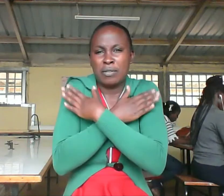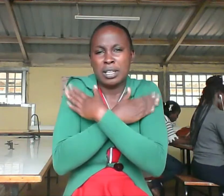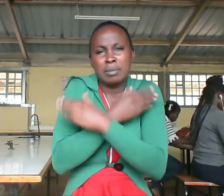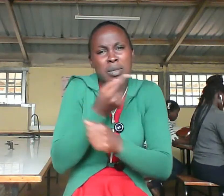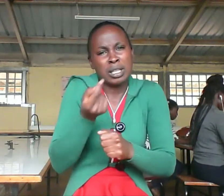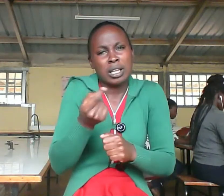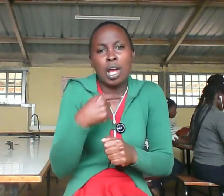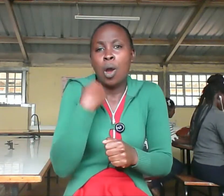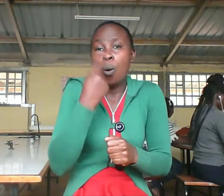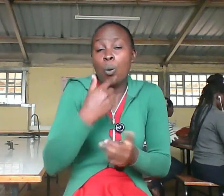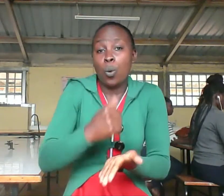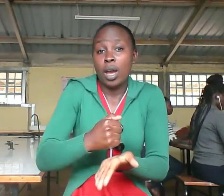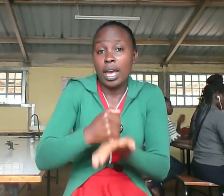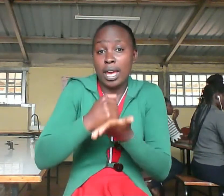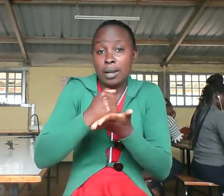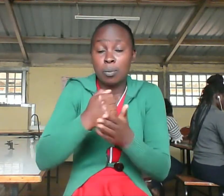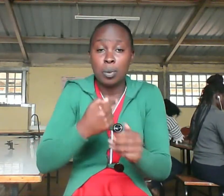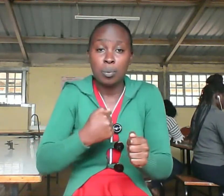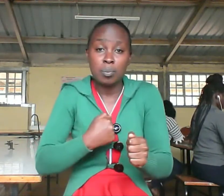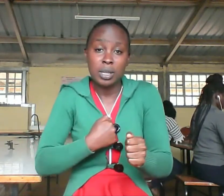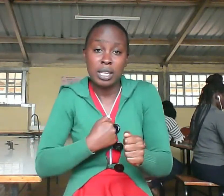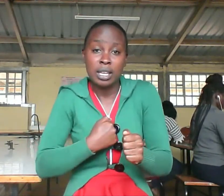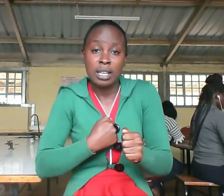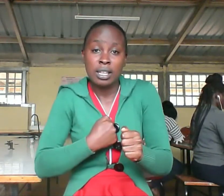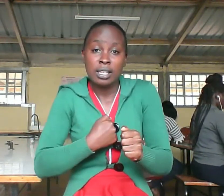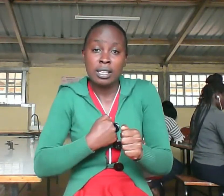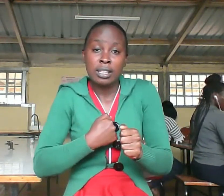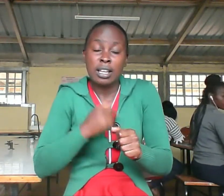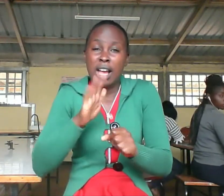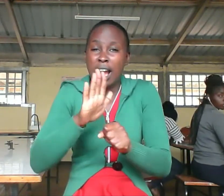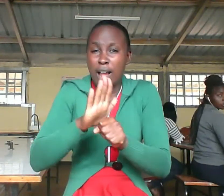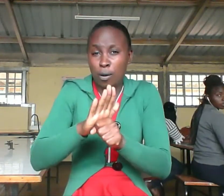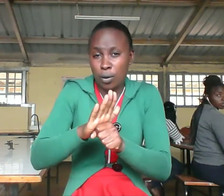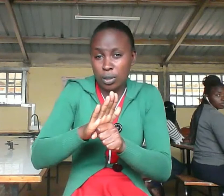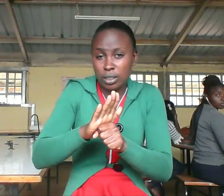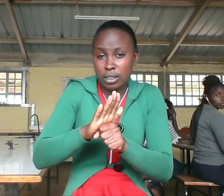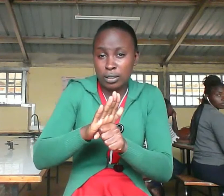and gathered my strength again thank you